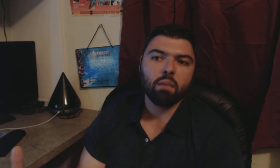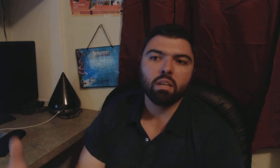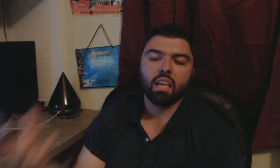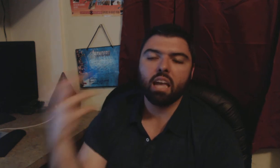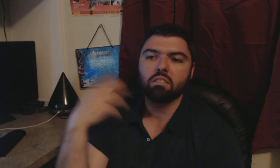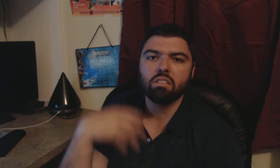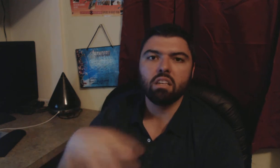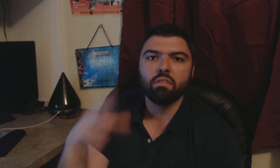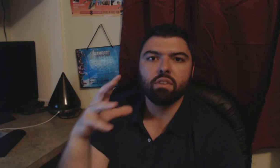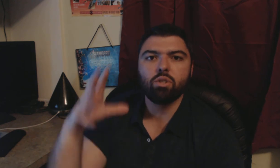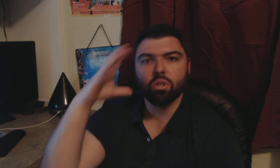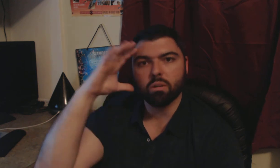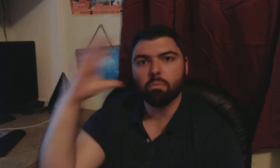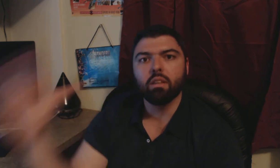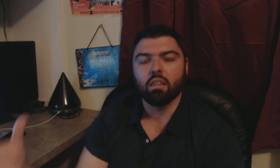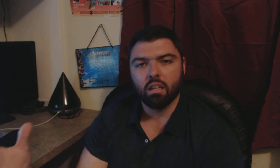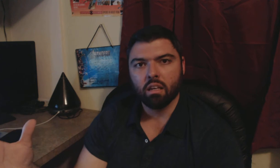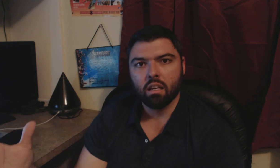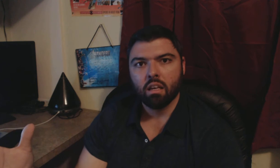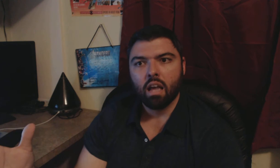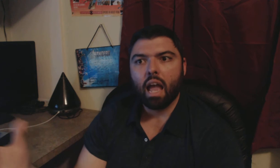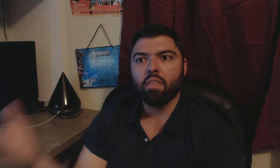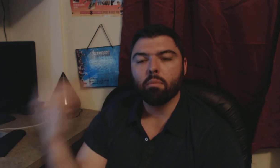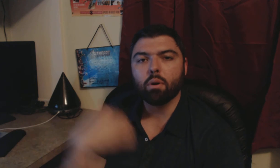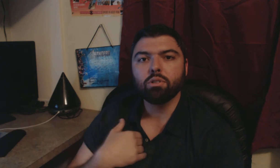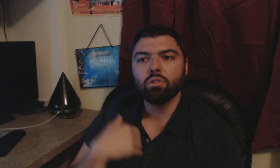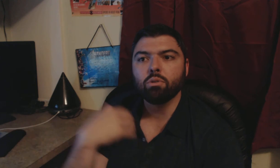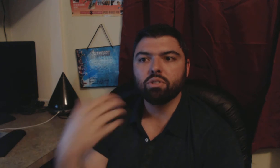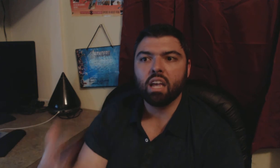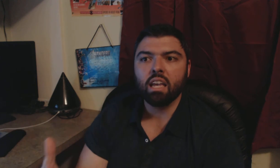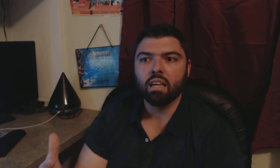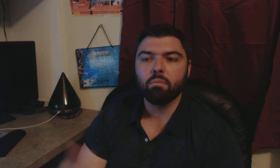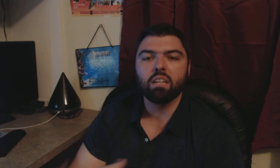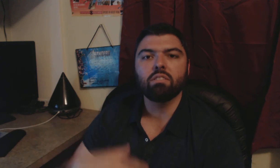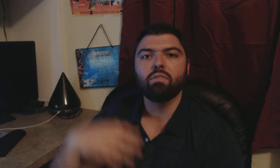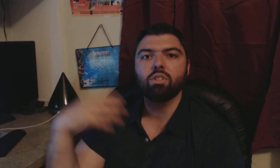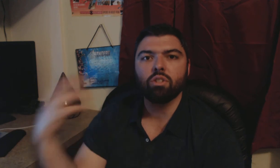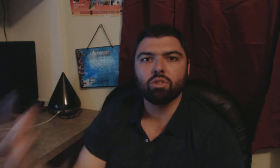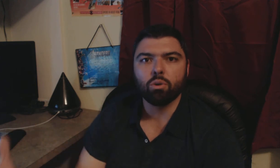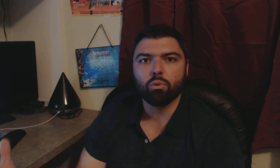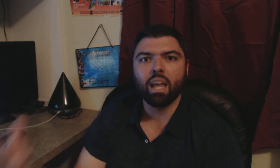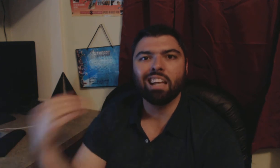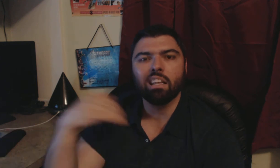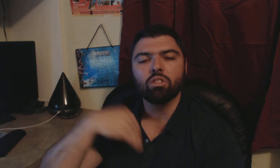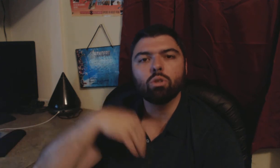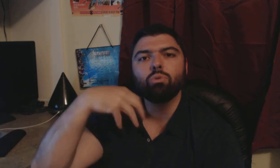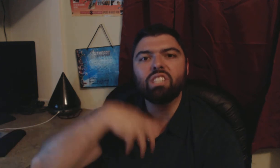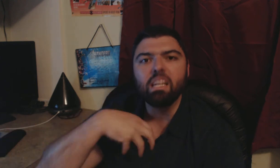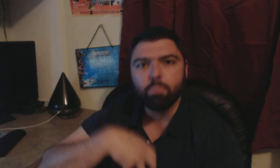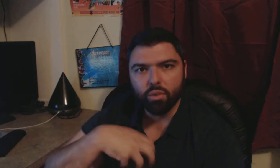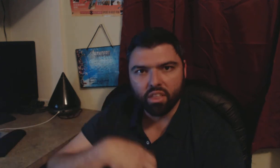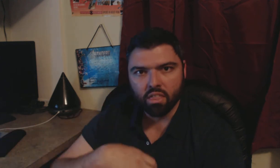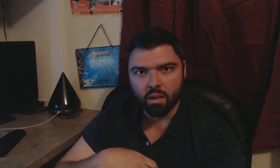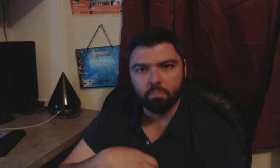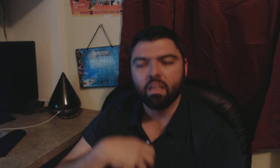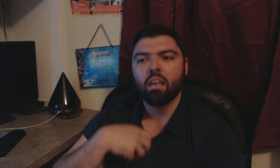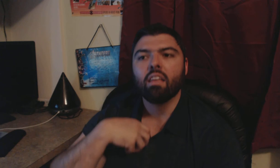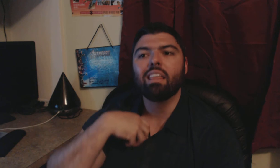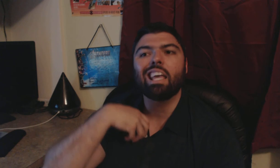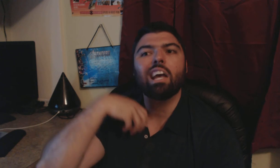family can't see the vision completely and the person who's saying it because the vision is so grand and so deep within them they